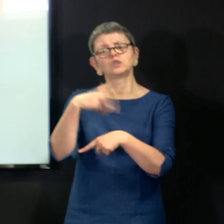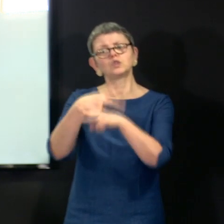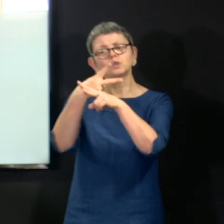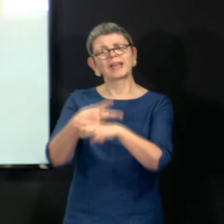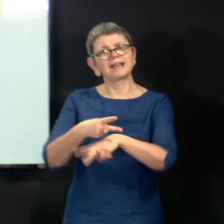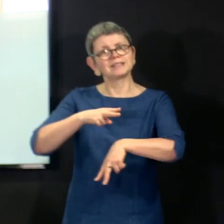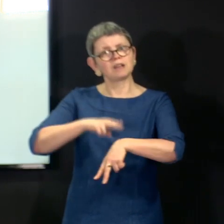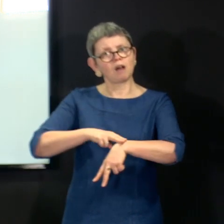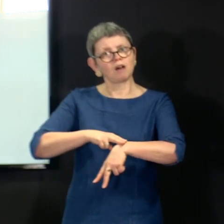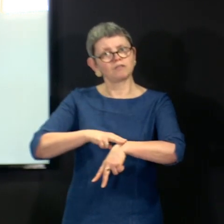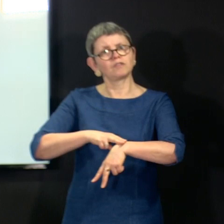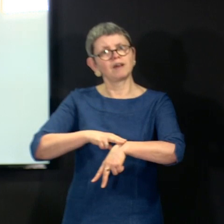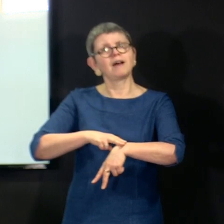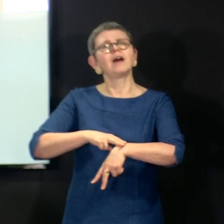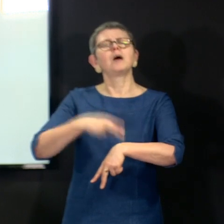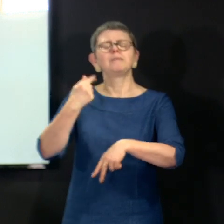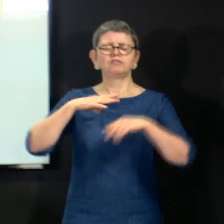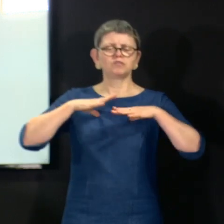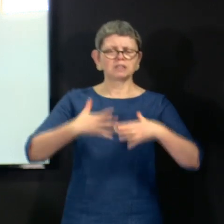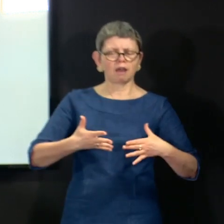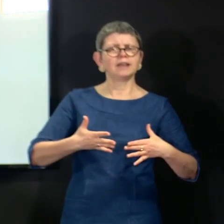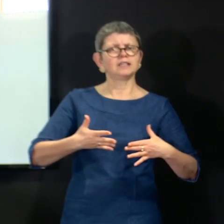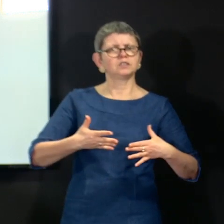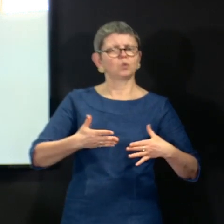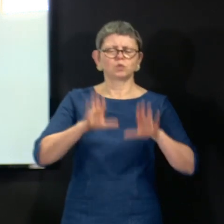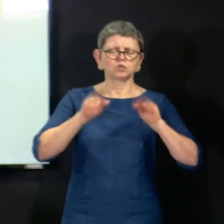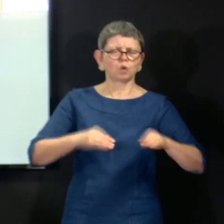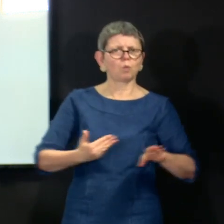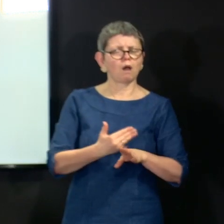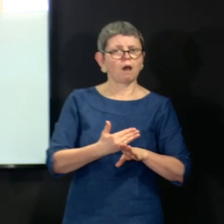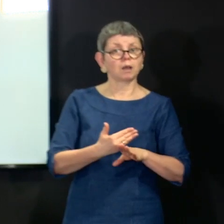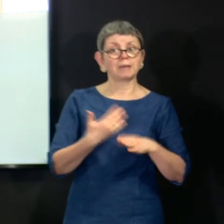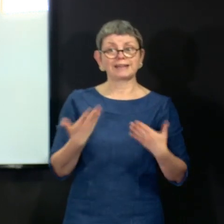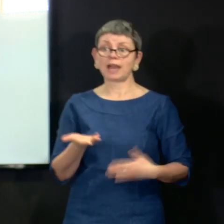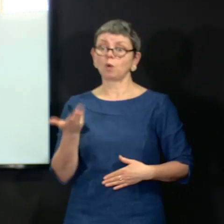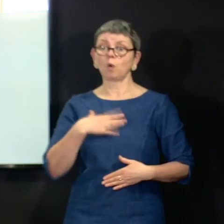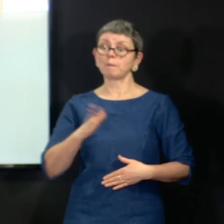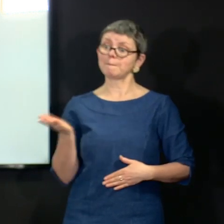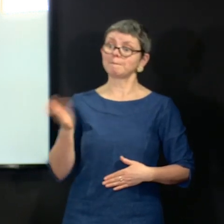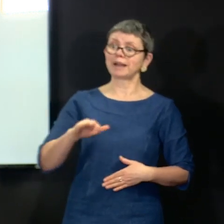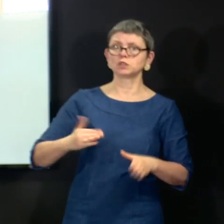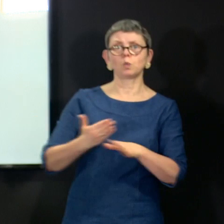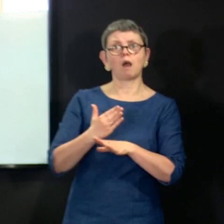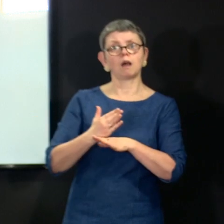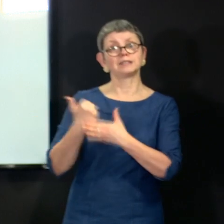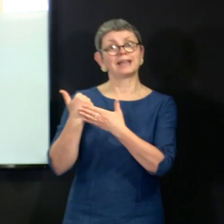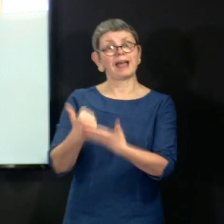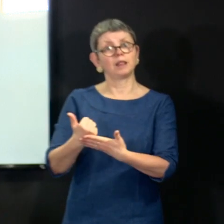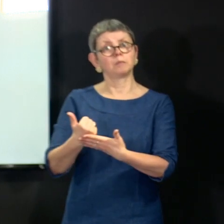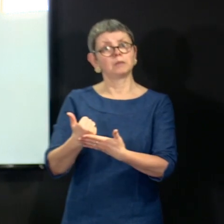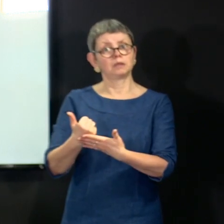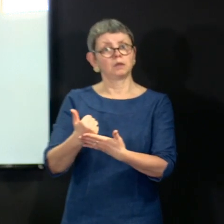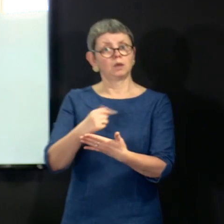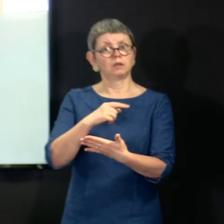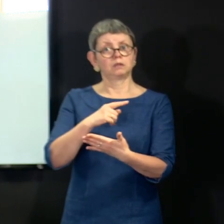who have come back from a break or from retirement, who are ready and able and willing to